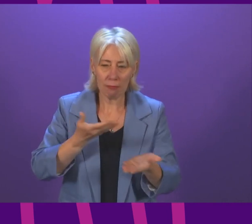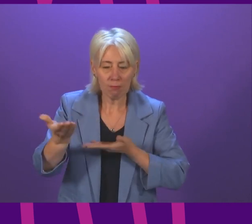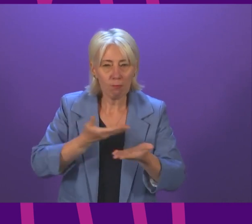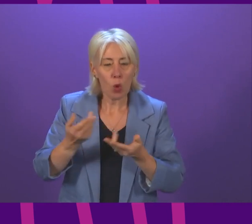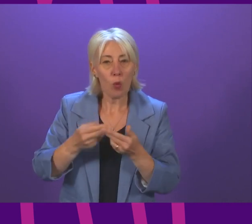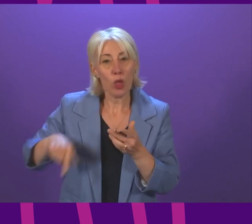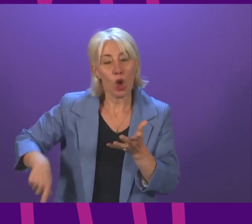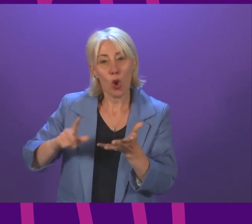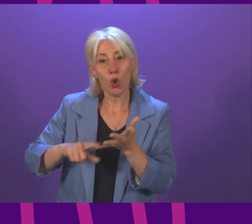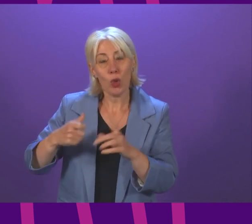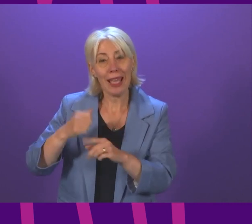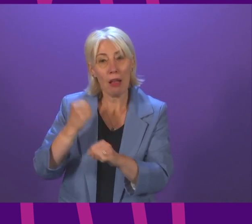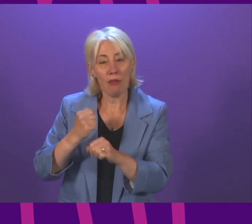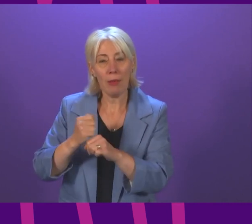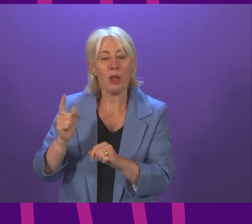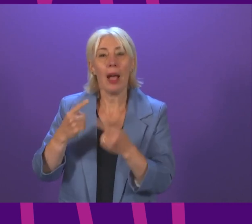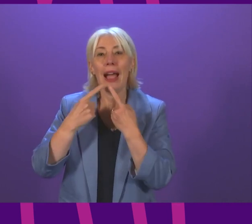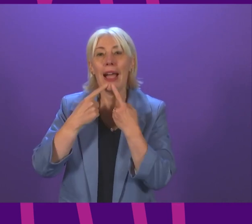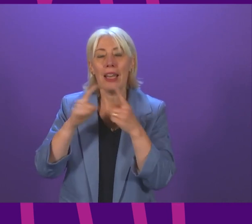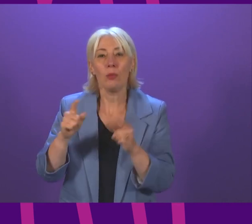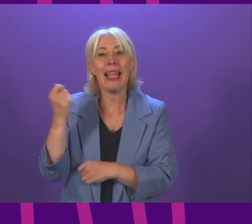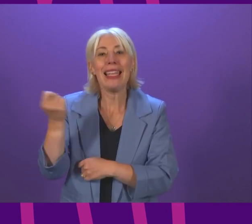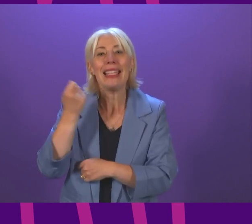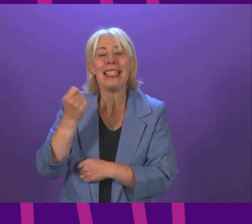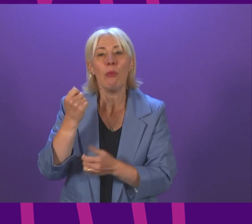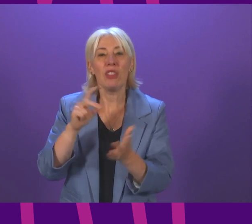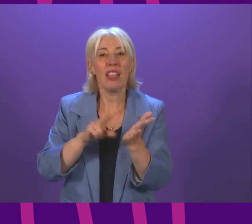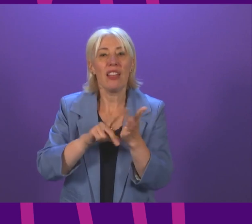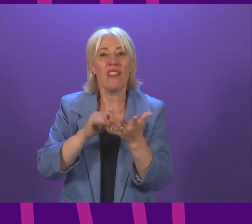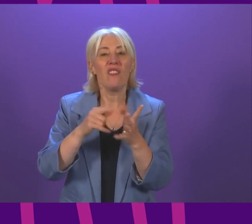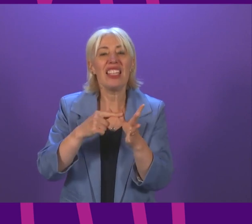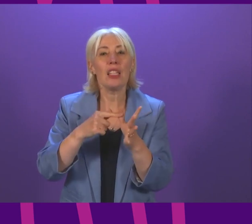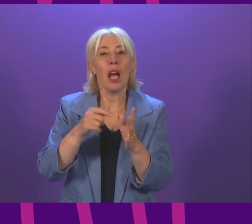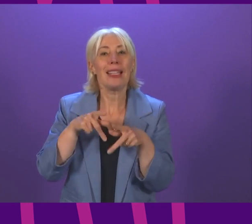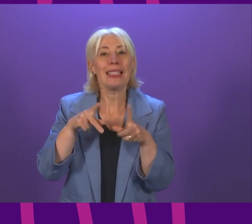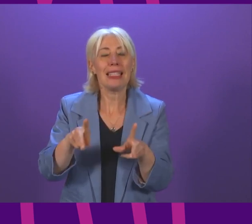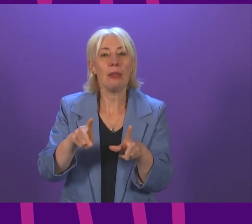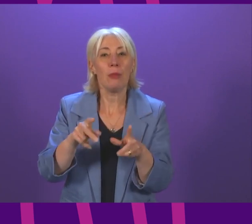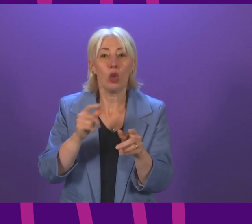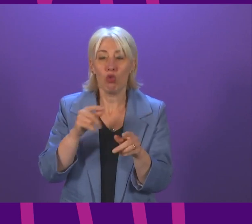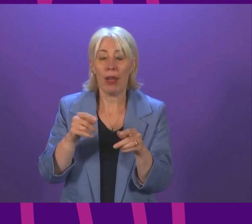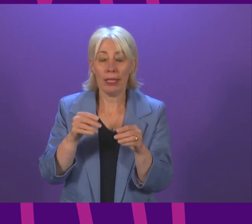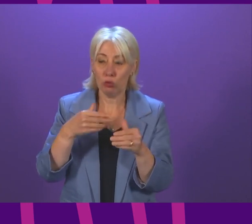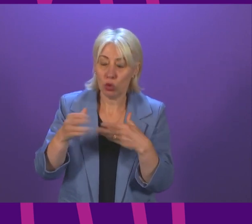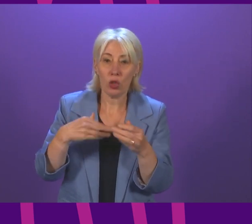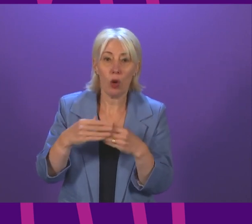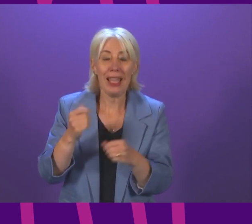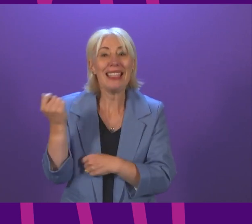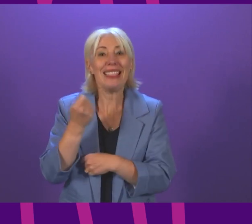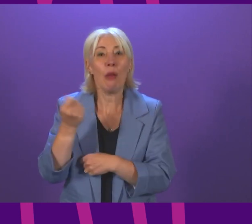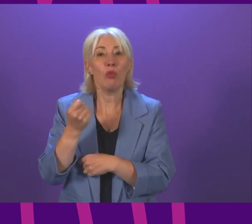Government regarding the announcement of a temporary visa scheme to tackle skills shortages First Minister